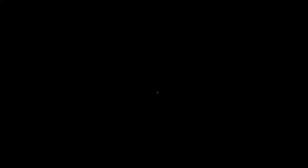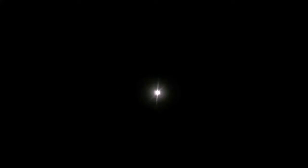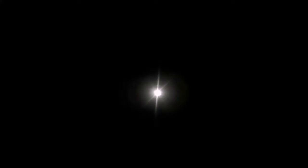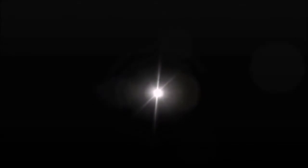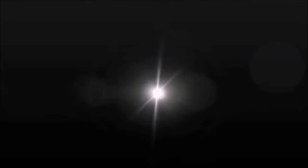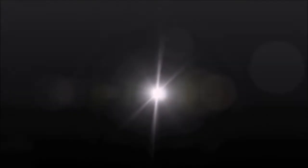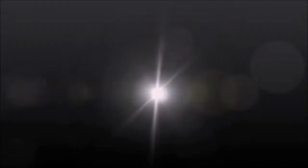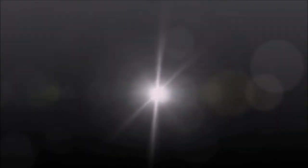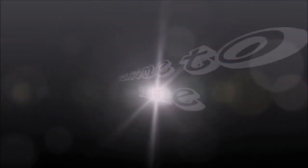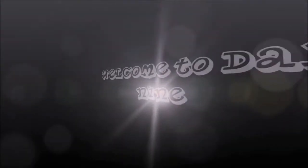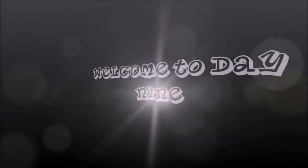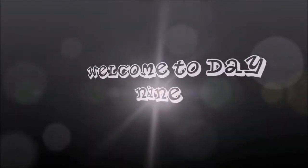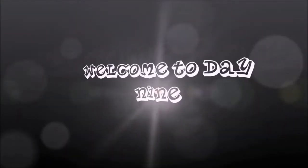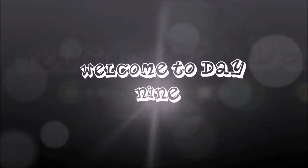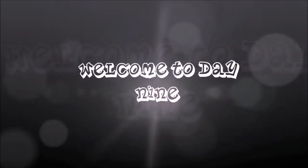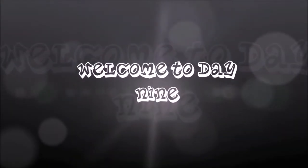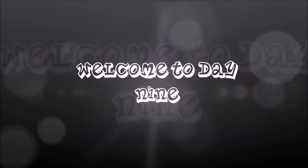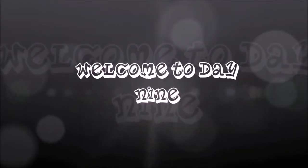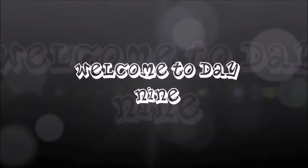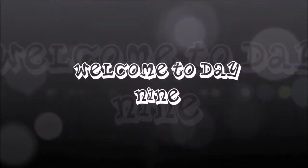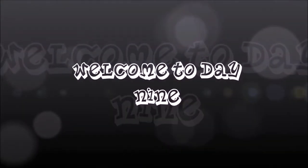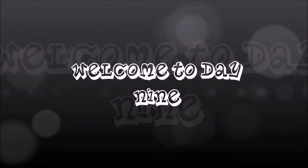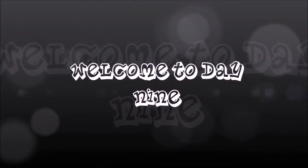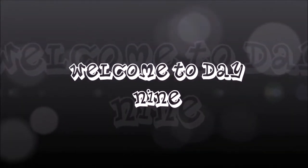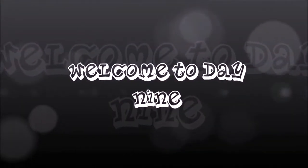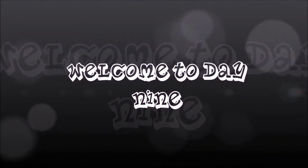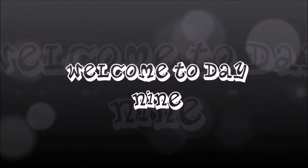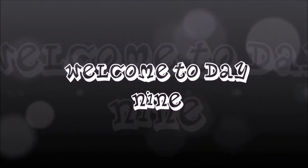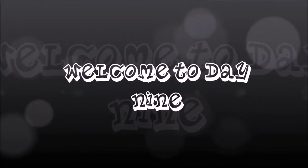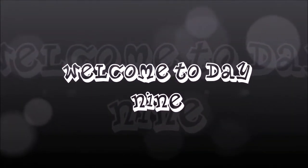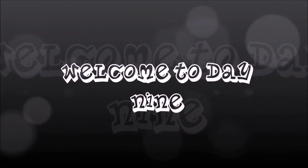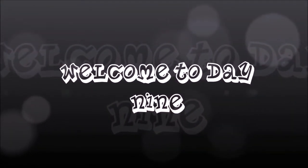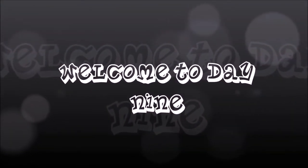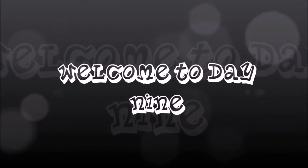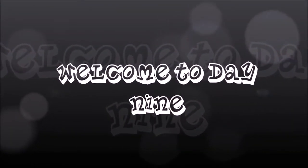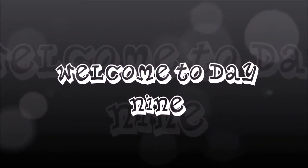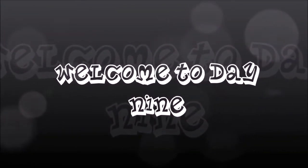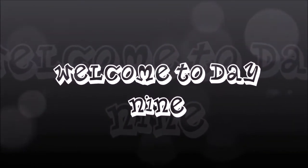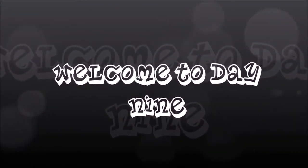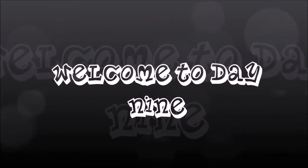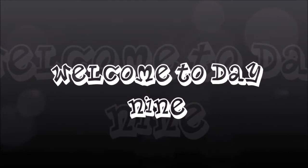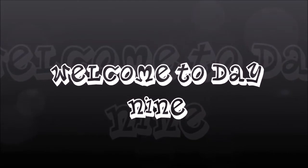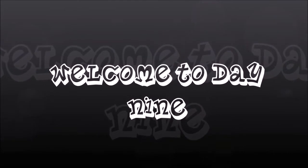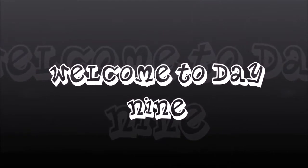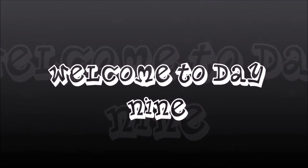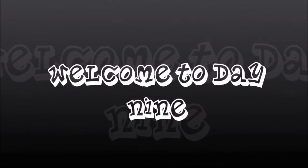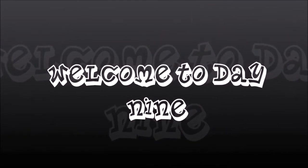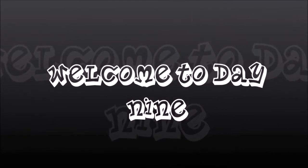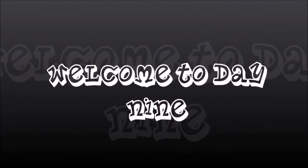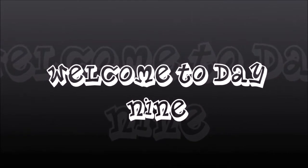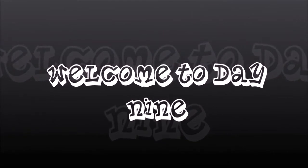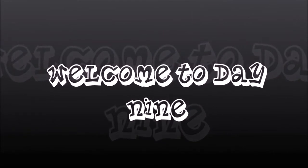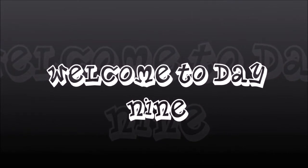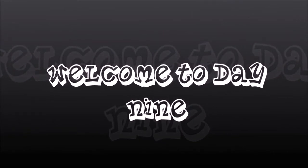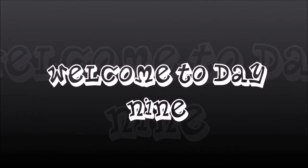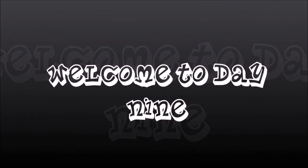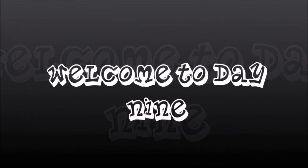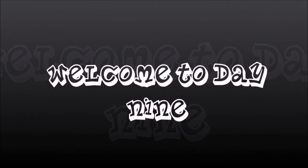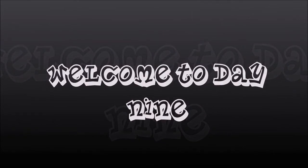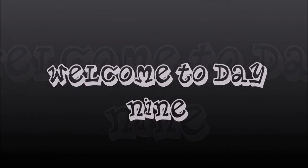It's day nine. Wow. Welcome again. Thank you. I hope you're all ready. I'm so excited to